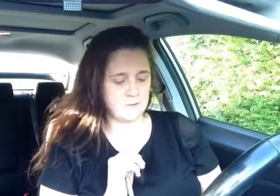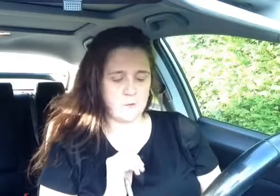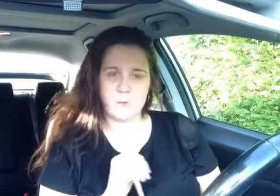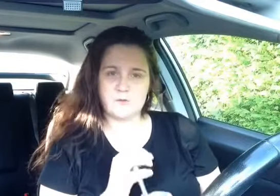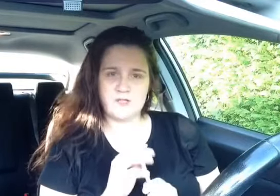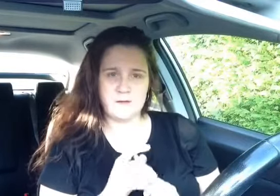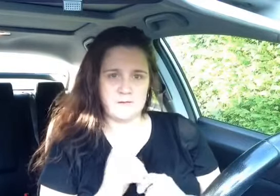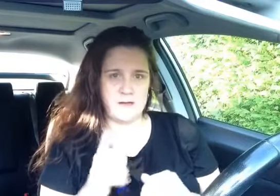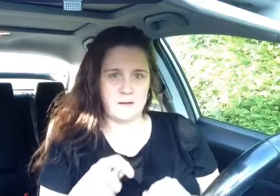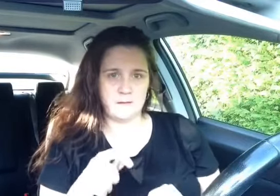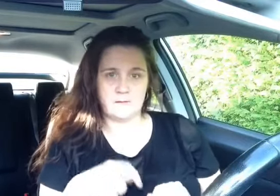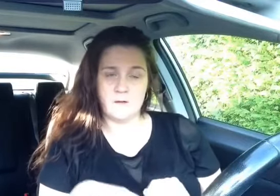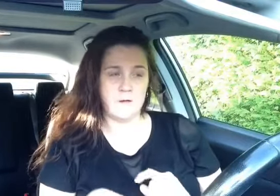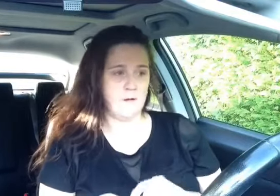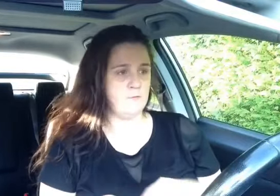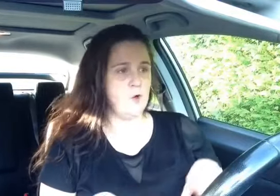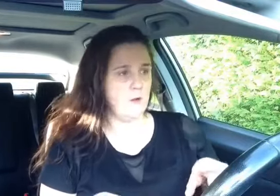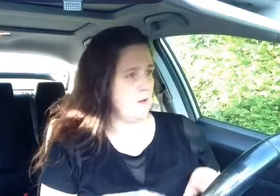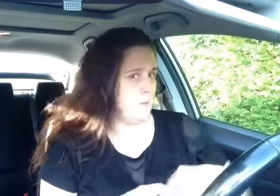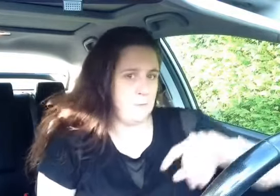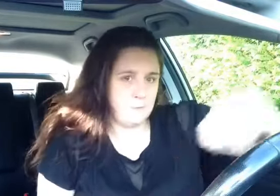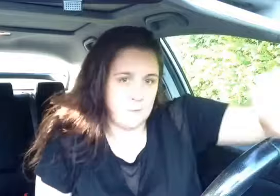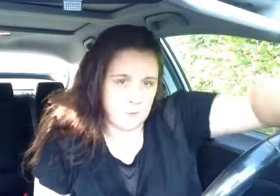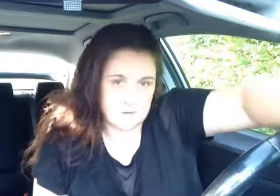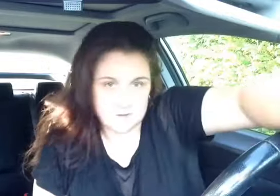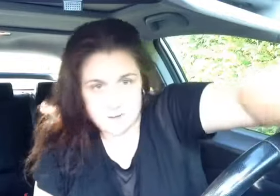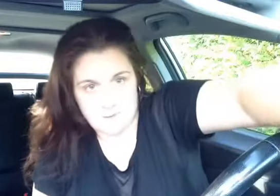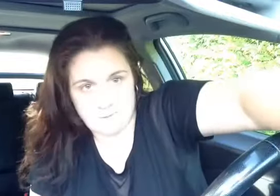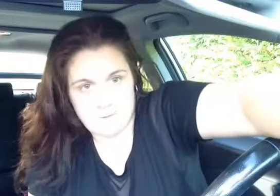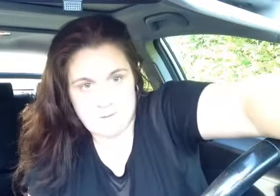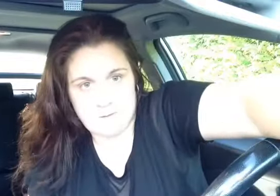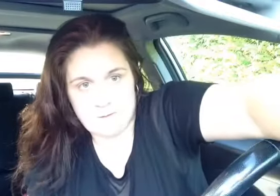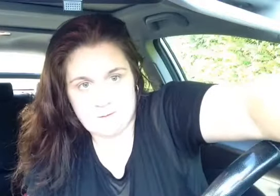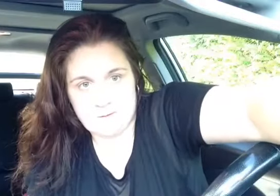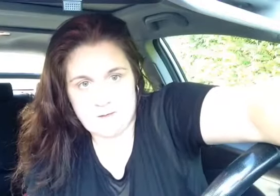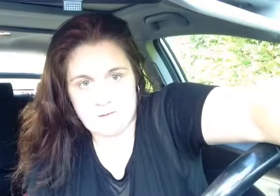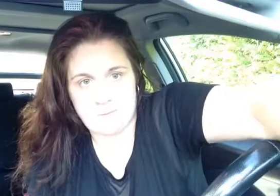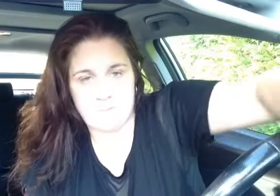called Cheesesteaks. I've not heard it before so let's get into it.